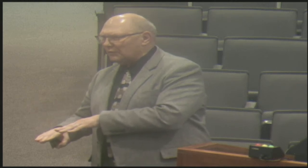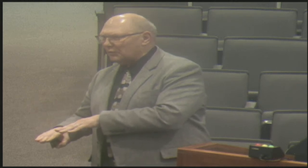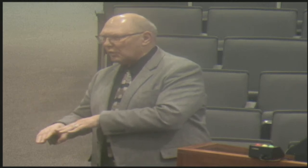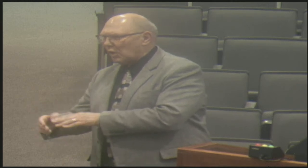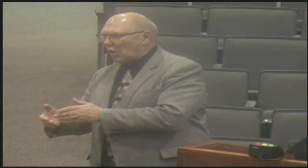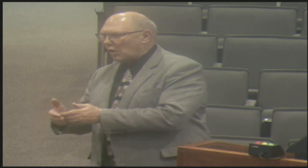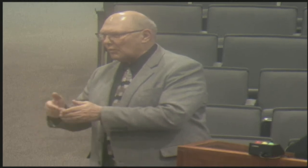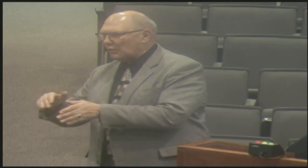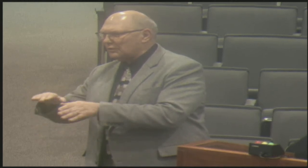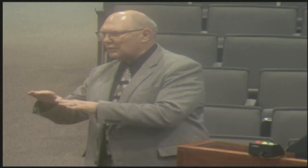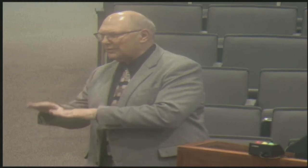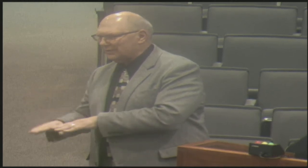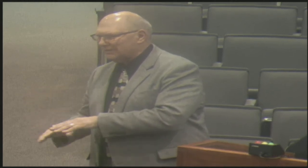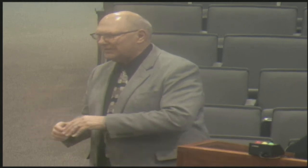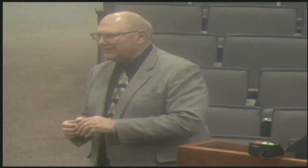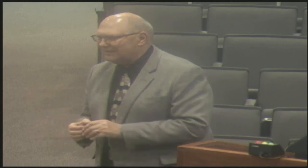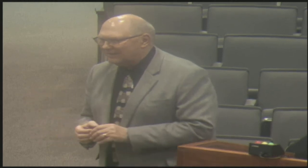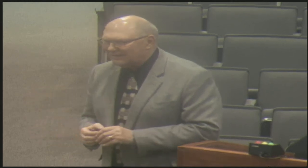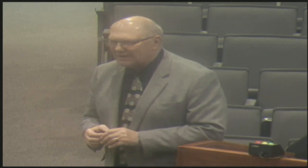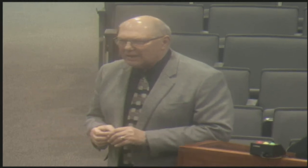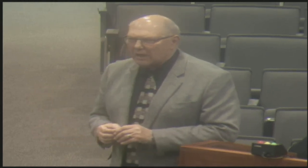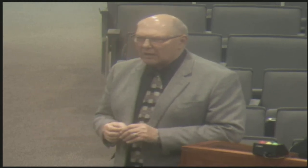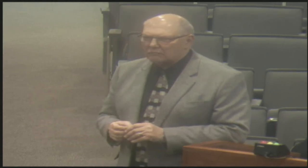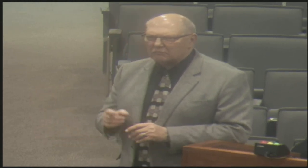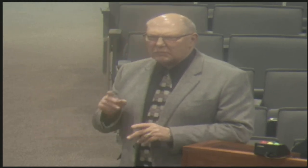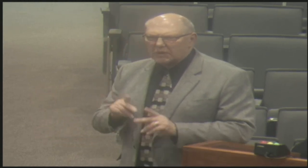birth, from birth to grave at that point.